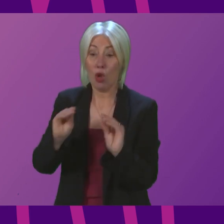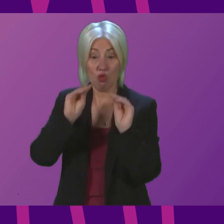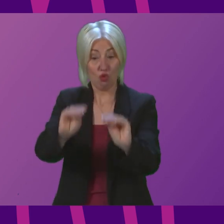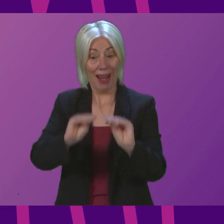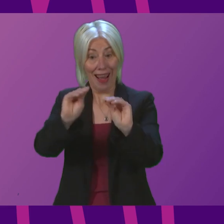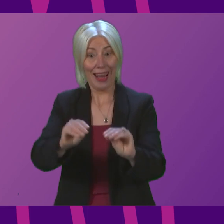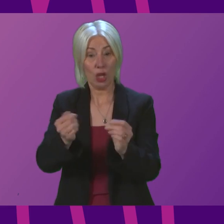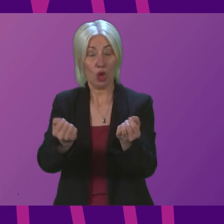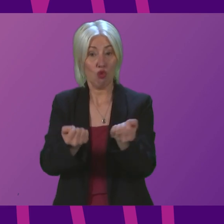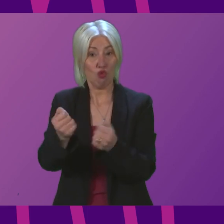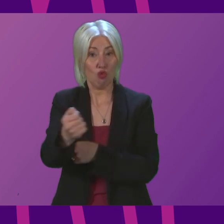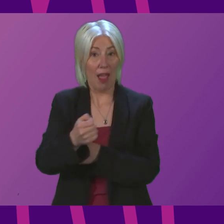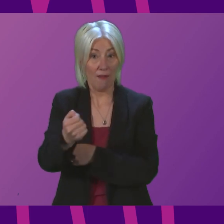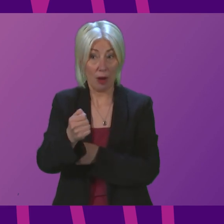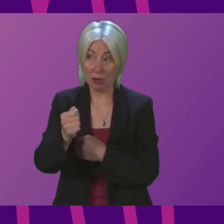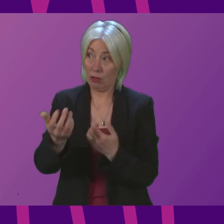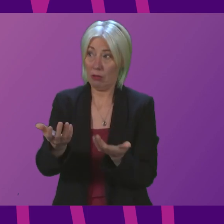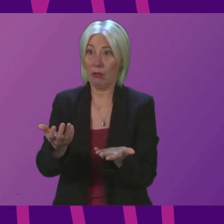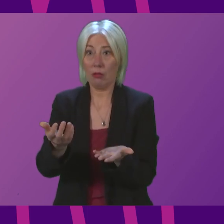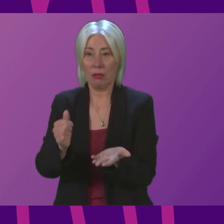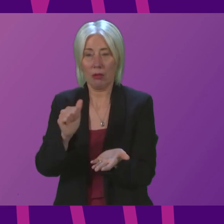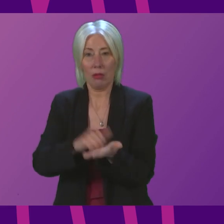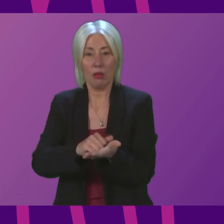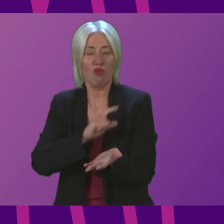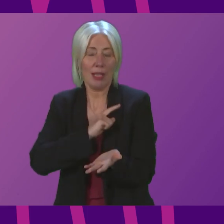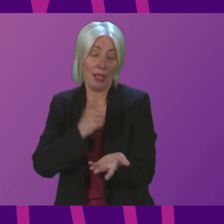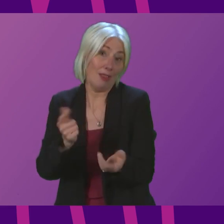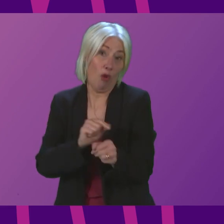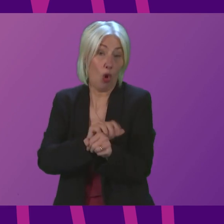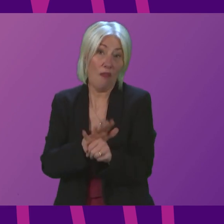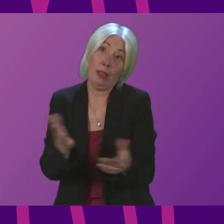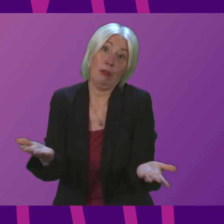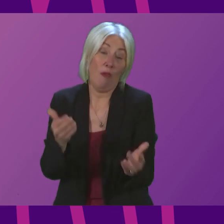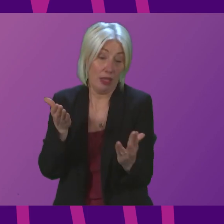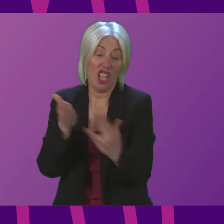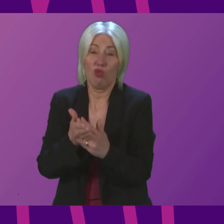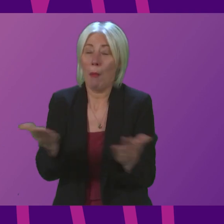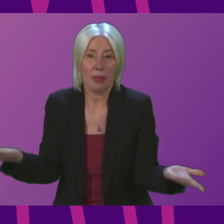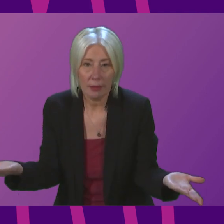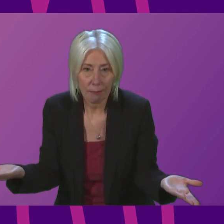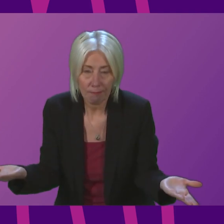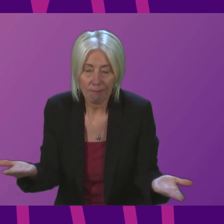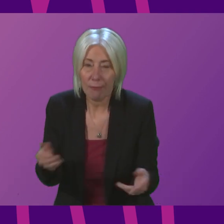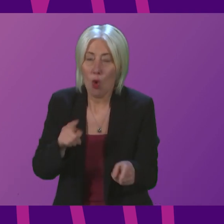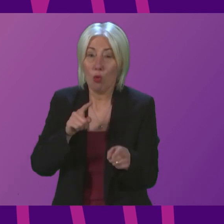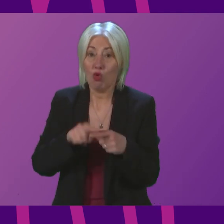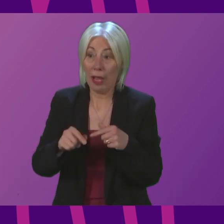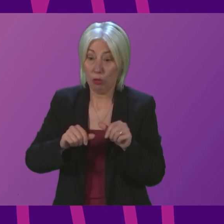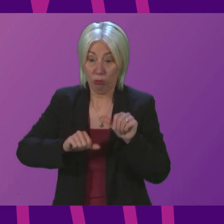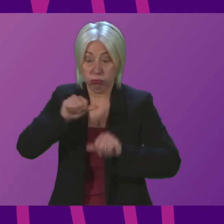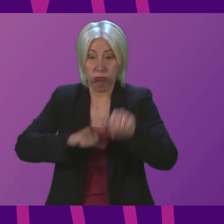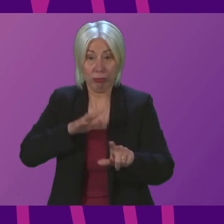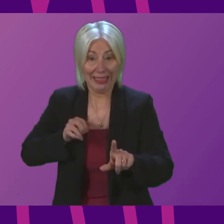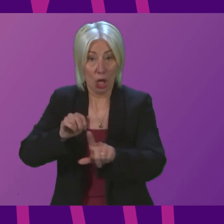for properly understandable reasons was interrupted by Covid and obviously we are trying to make as much progress